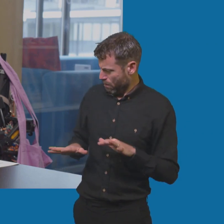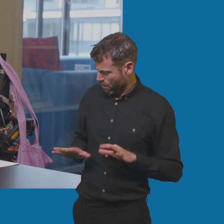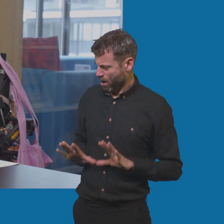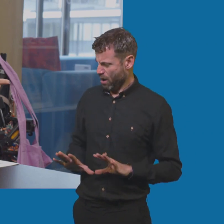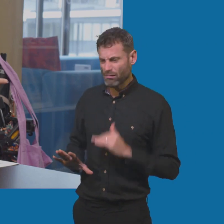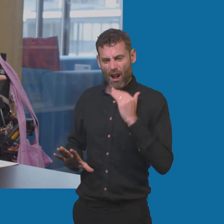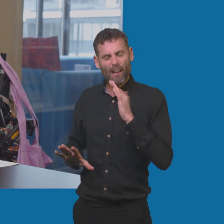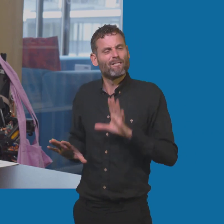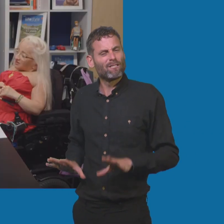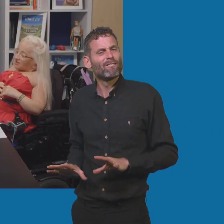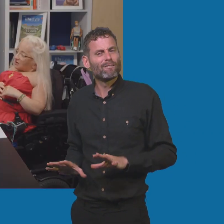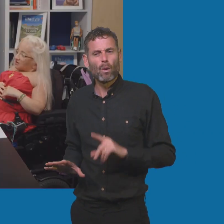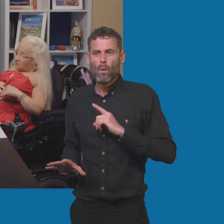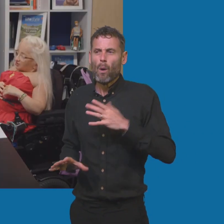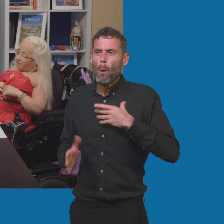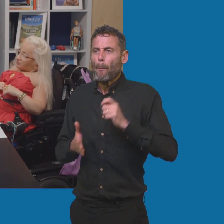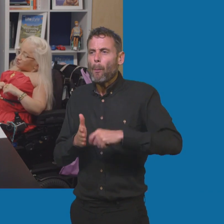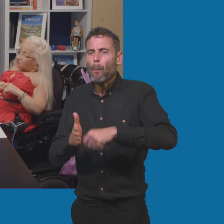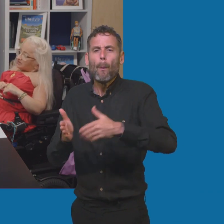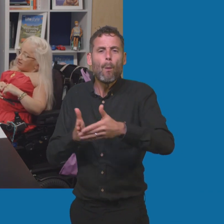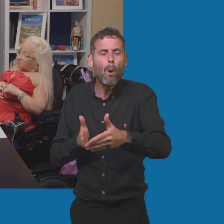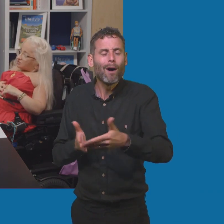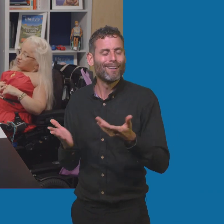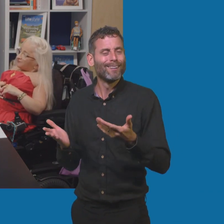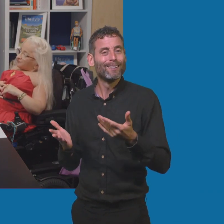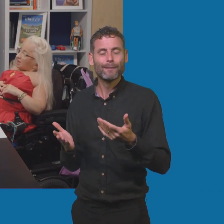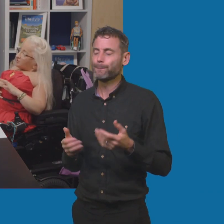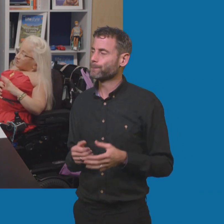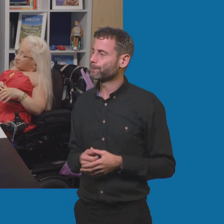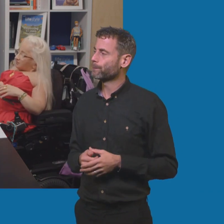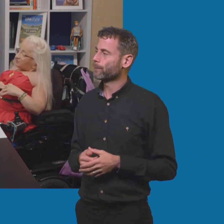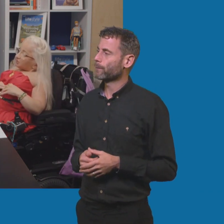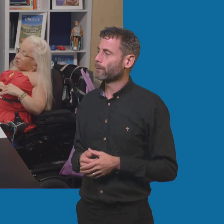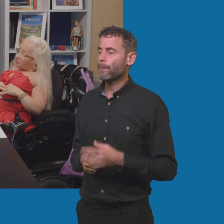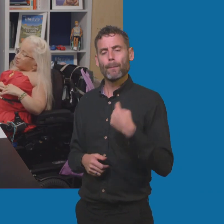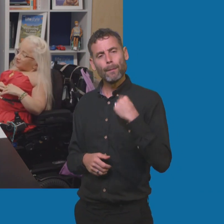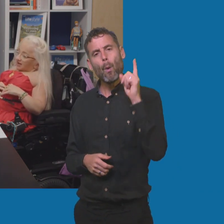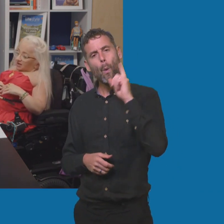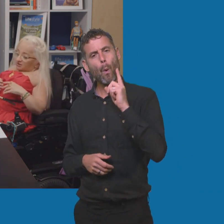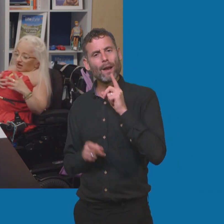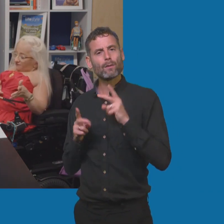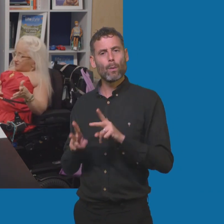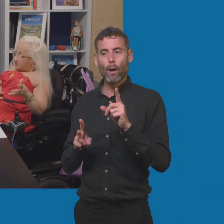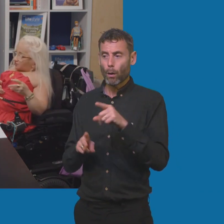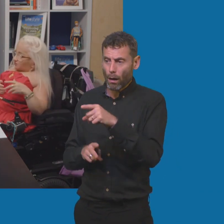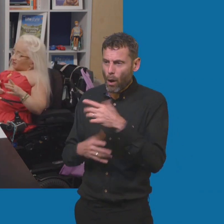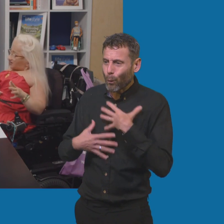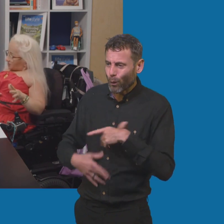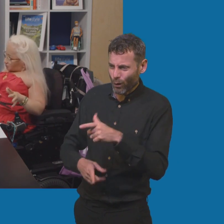of this? But I think on another level, you know, just being able to, I always compliment people on their outfits or randomers in the